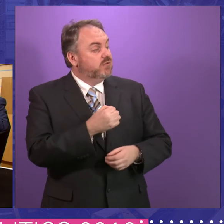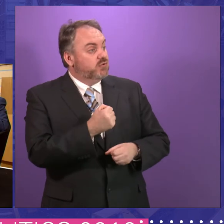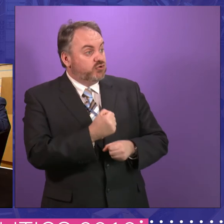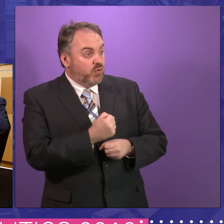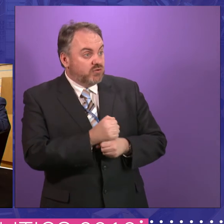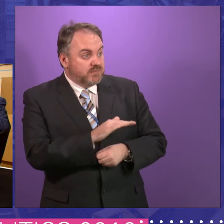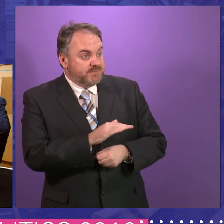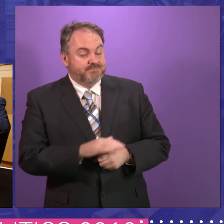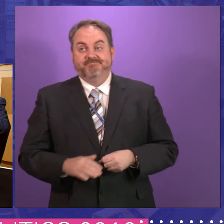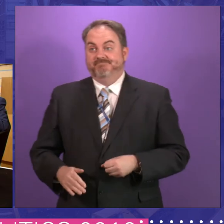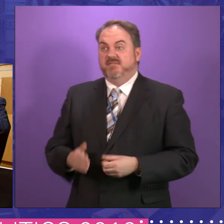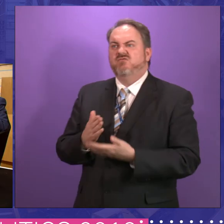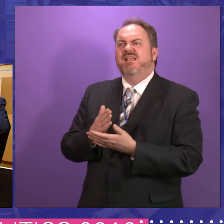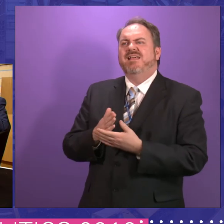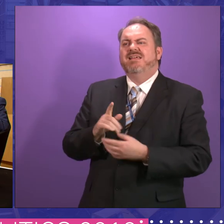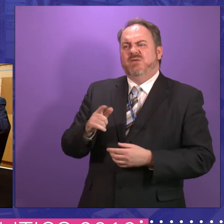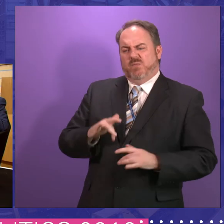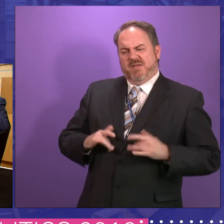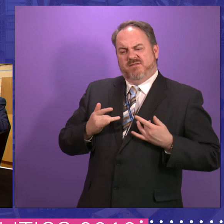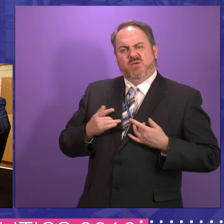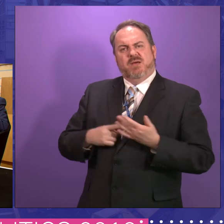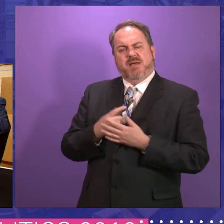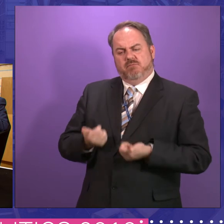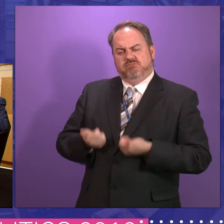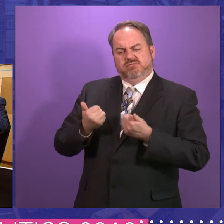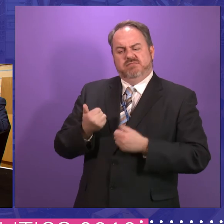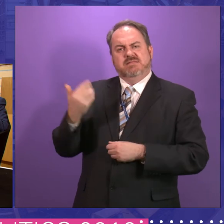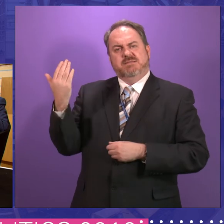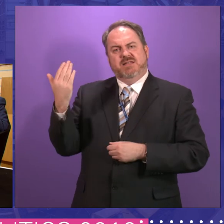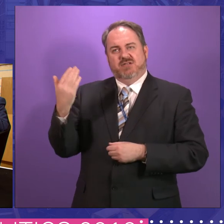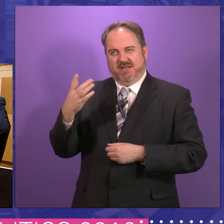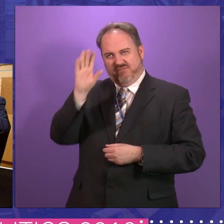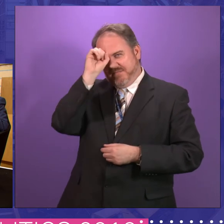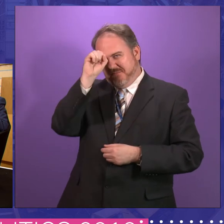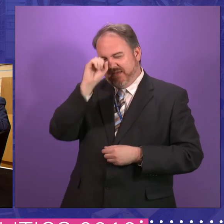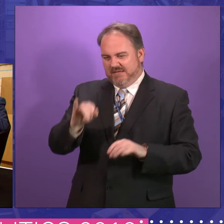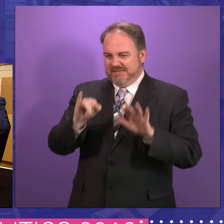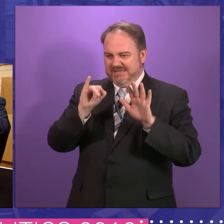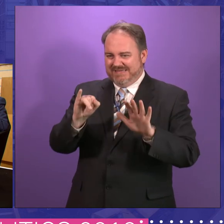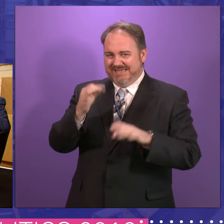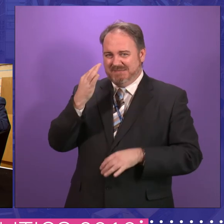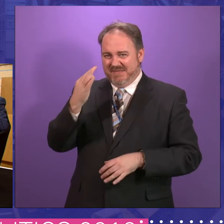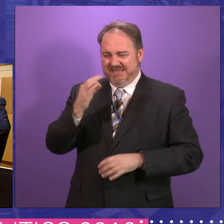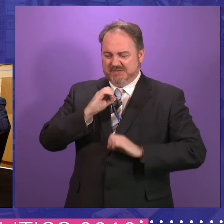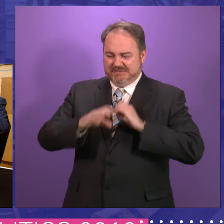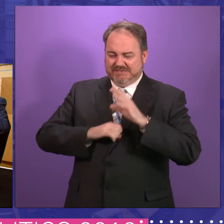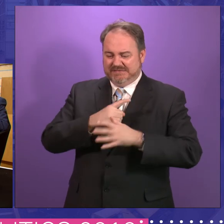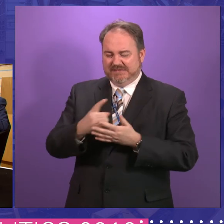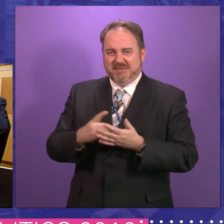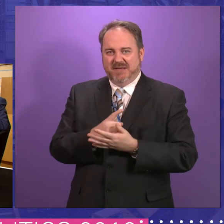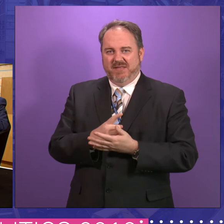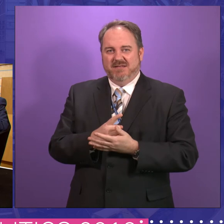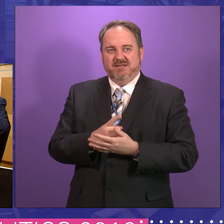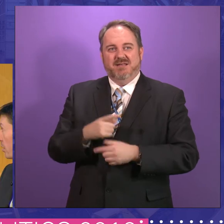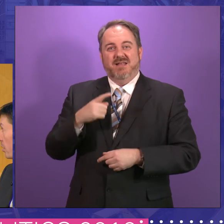On the issue of speeches, I mean, I look back fondly having six minutes to speak after, uh, experiencing the European Parliament where the